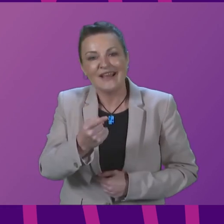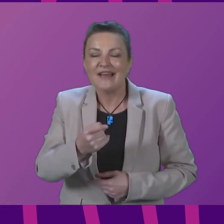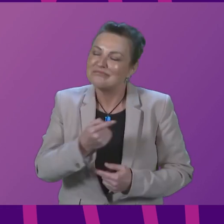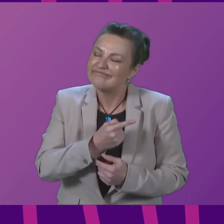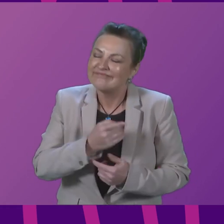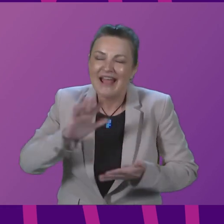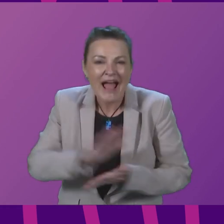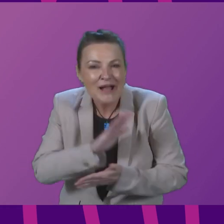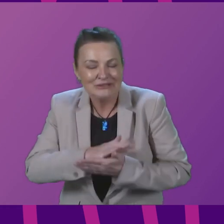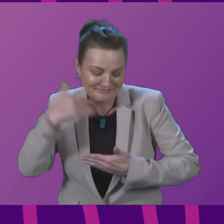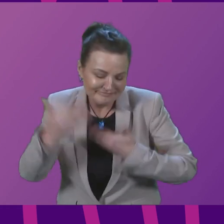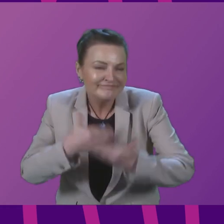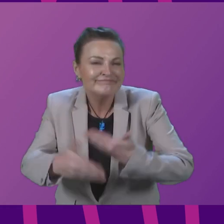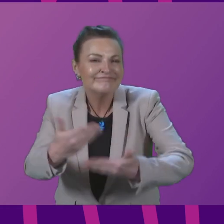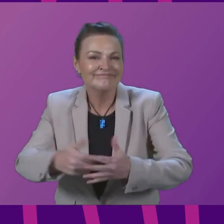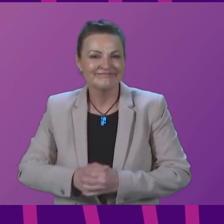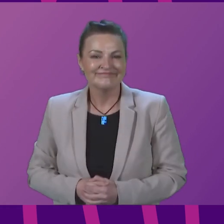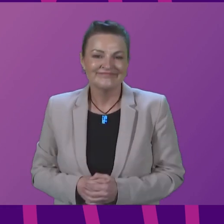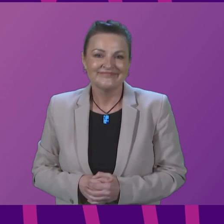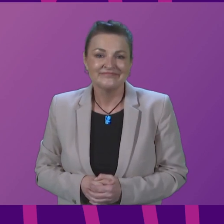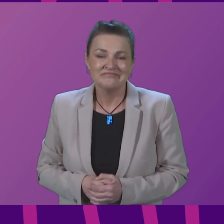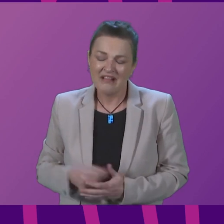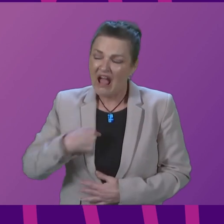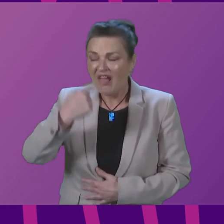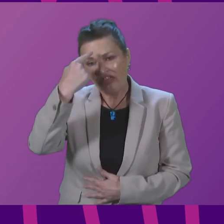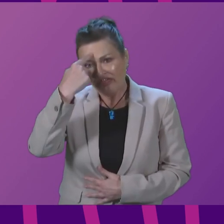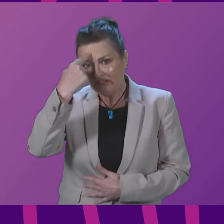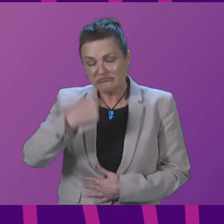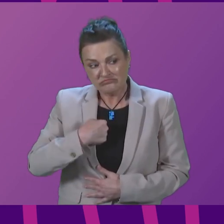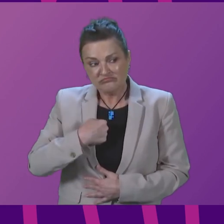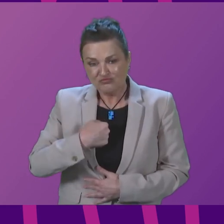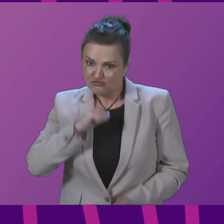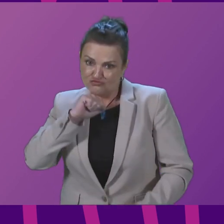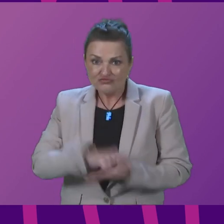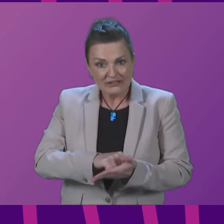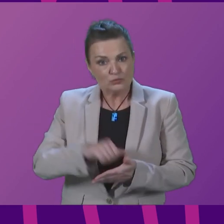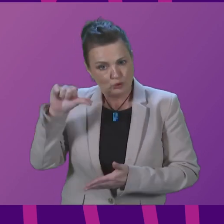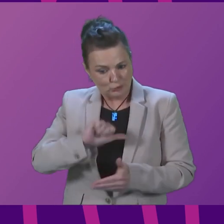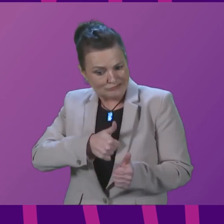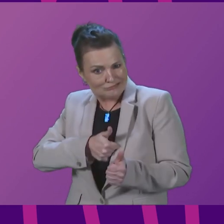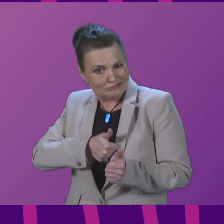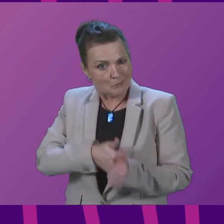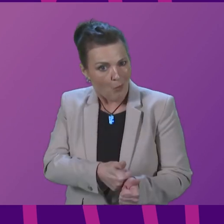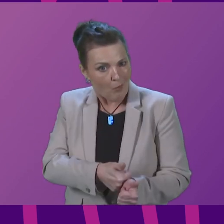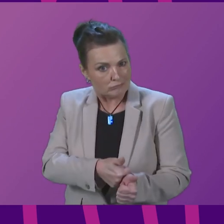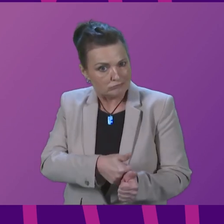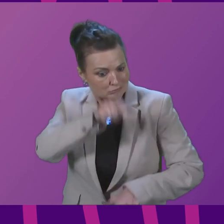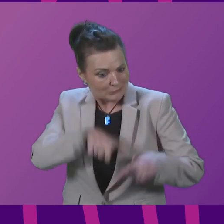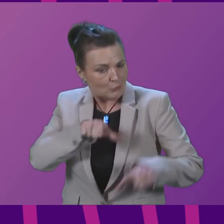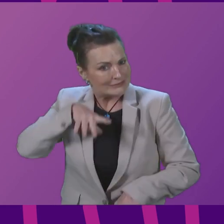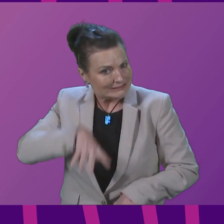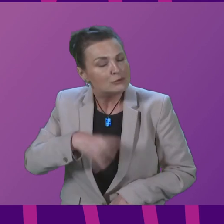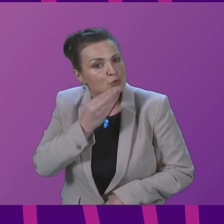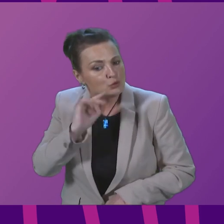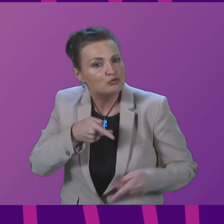many happy returns. I think it is right that we support those who are required to use our roads and that we do